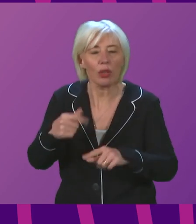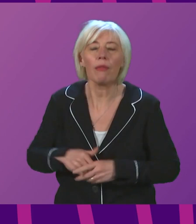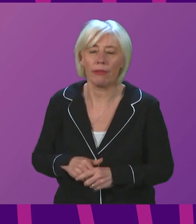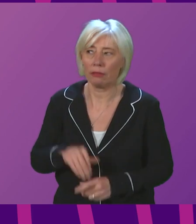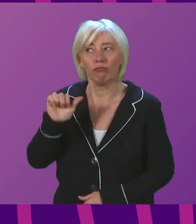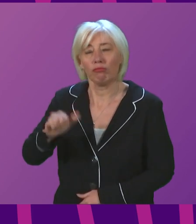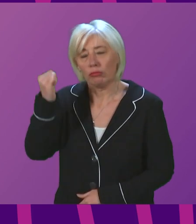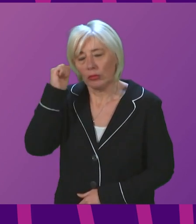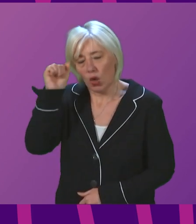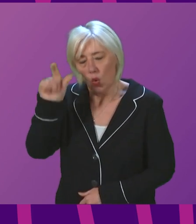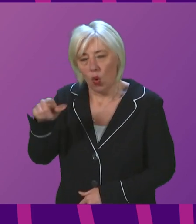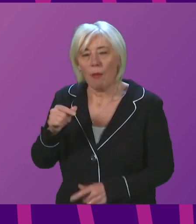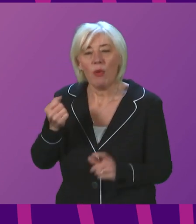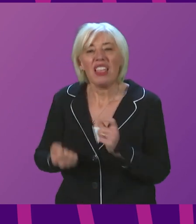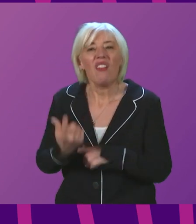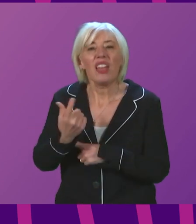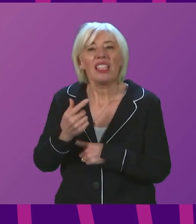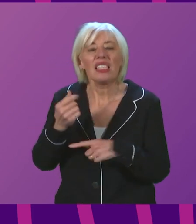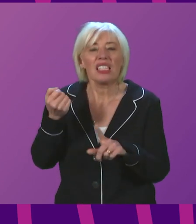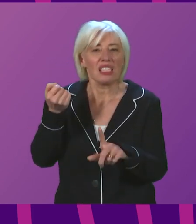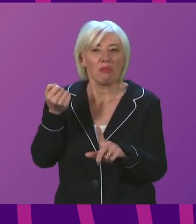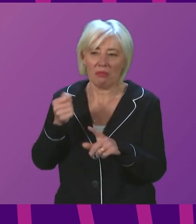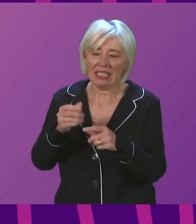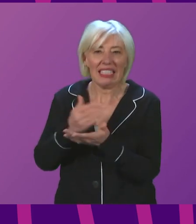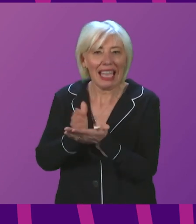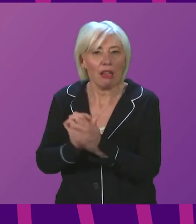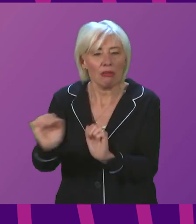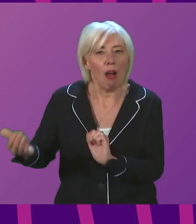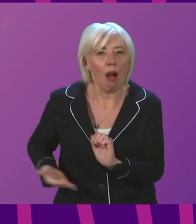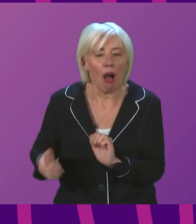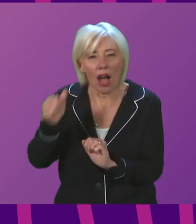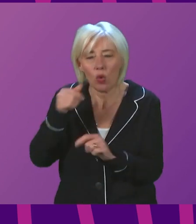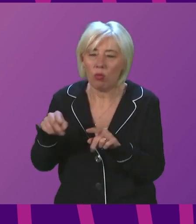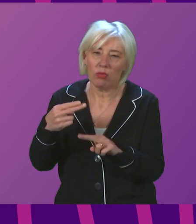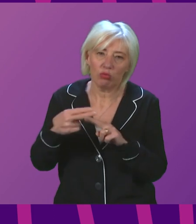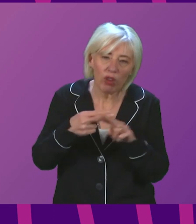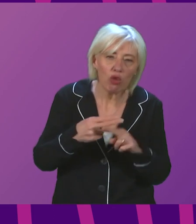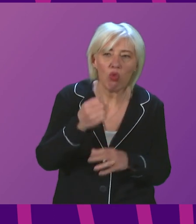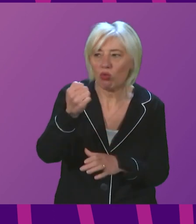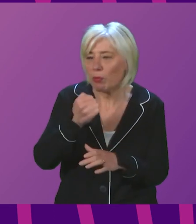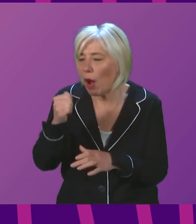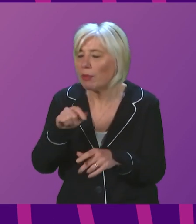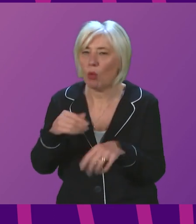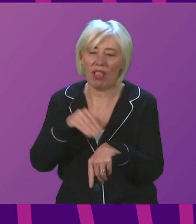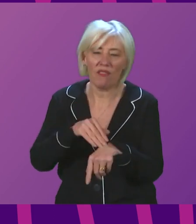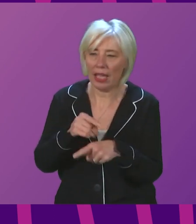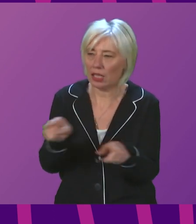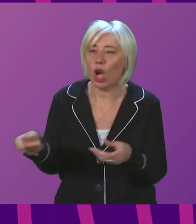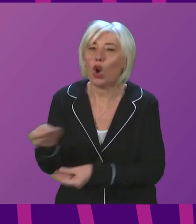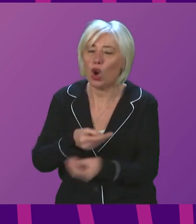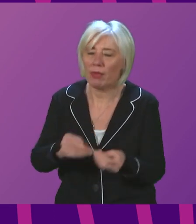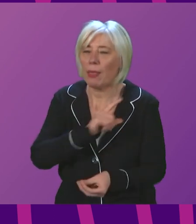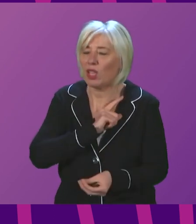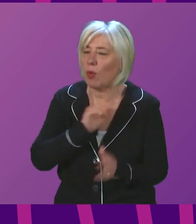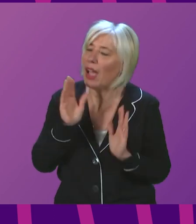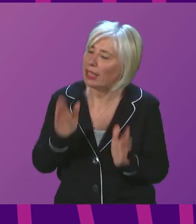impact on the events sector and the knock-on effects of that into hospitality and other parts of the economy, which is why it is so important that we do